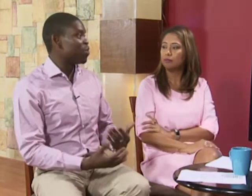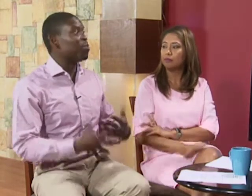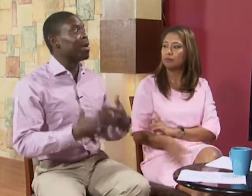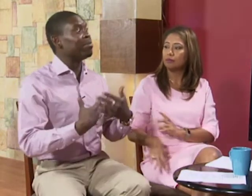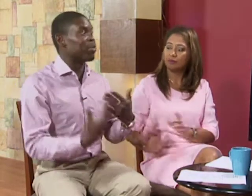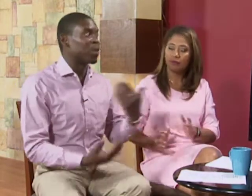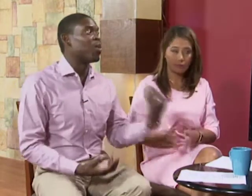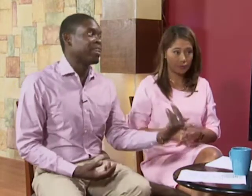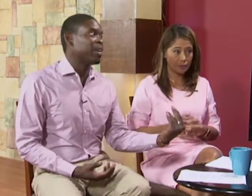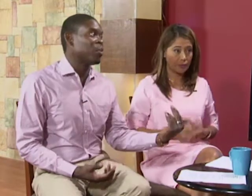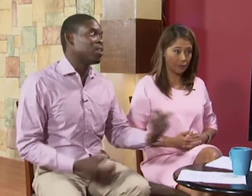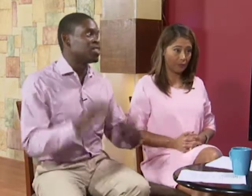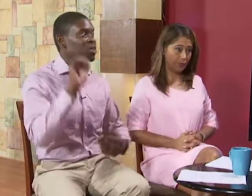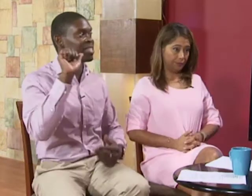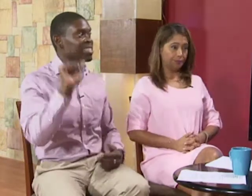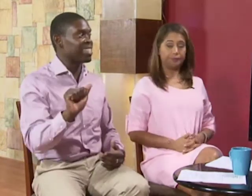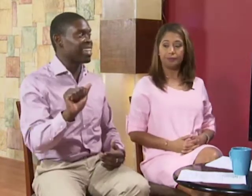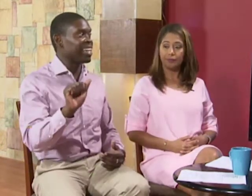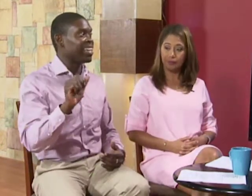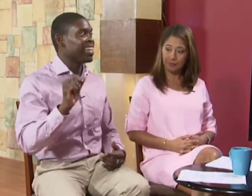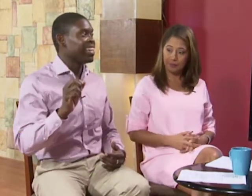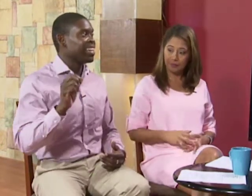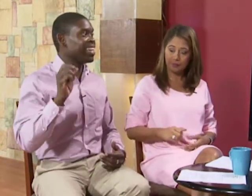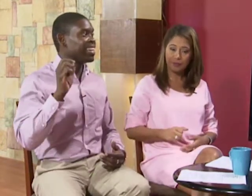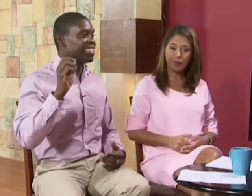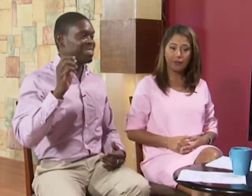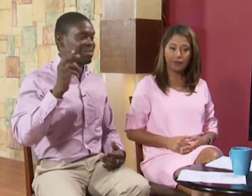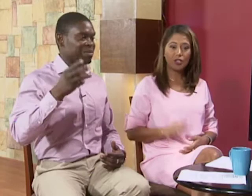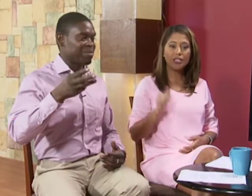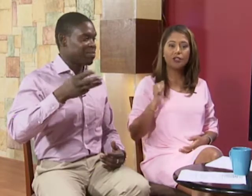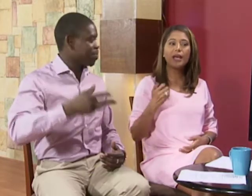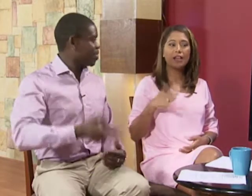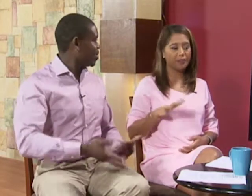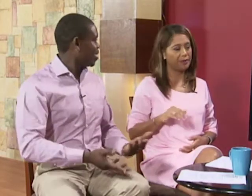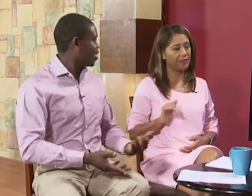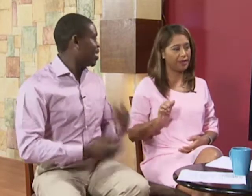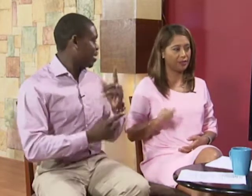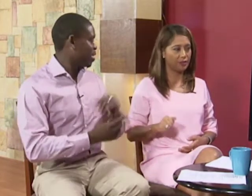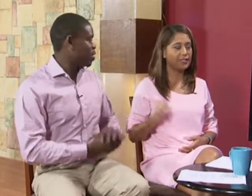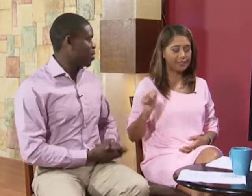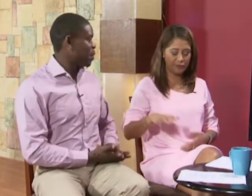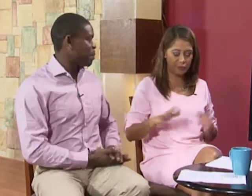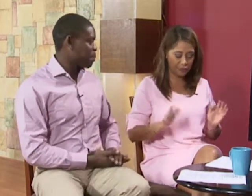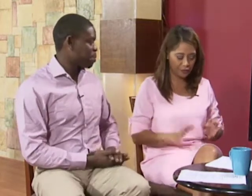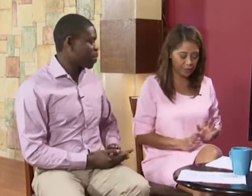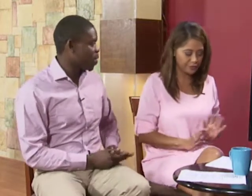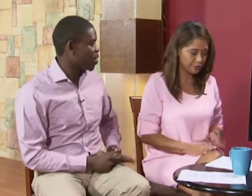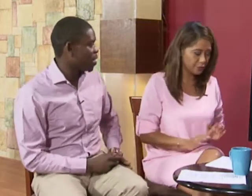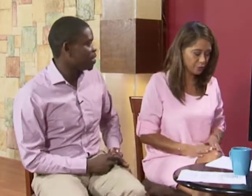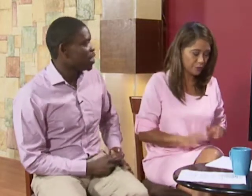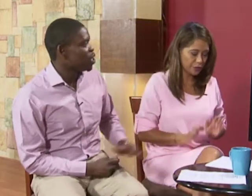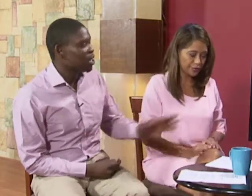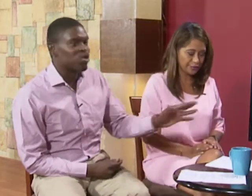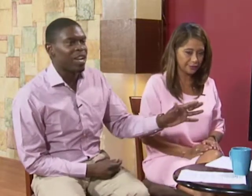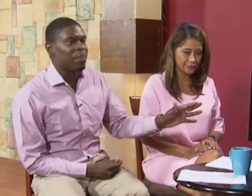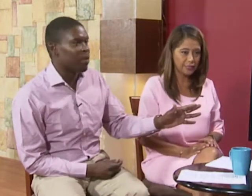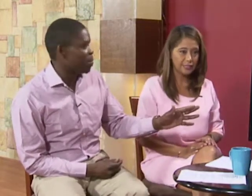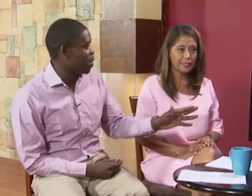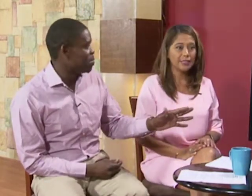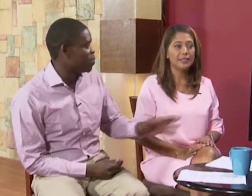remembering what a was so this is a then so let's do the alphabet faster let's see if we can try to remember it let's try to pull them up then